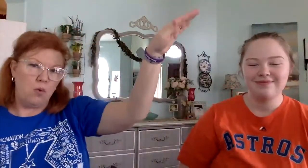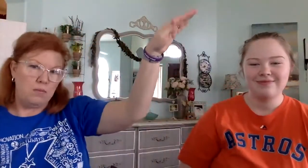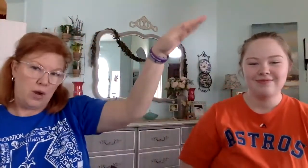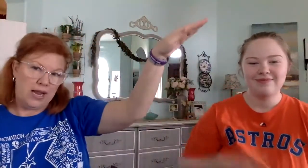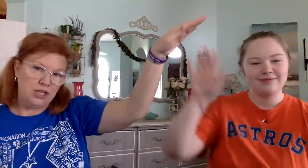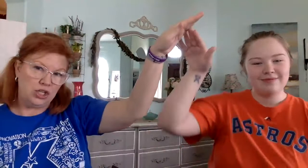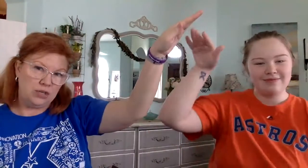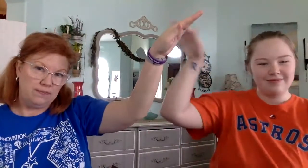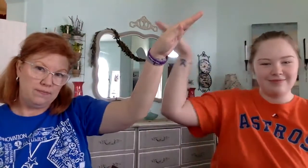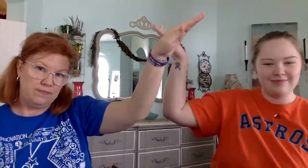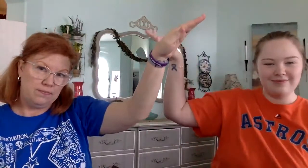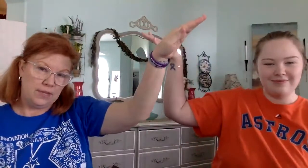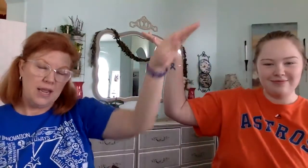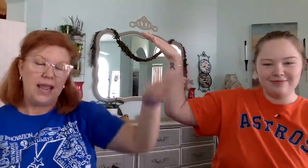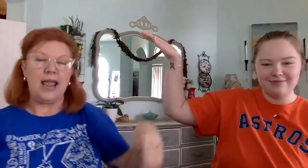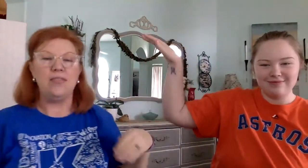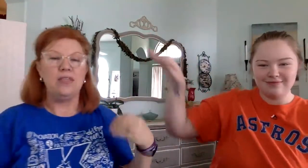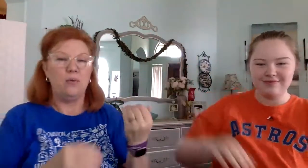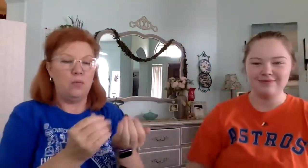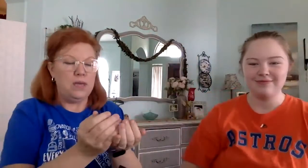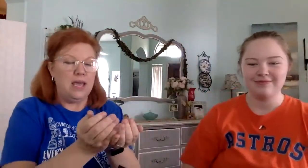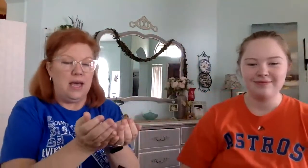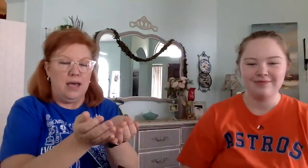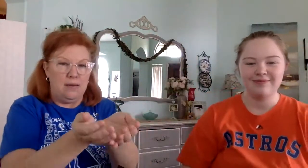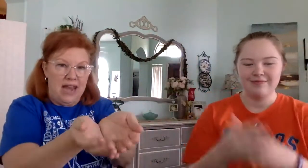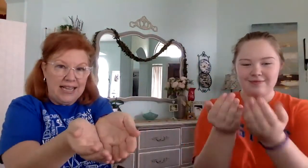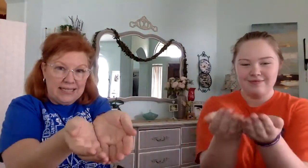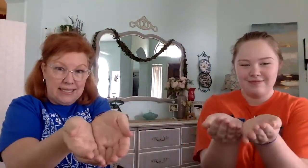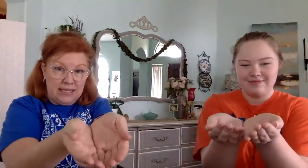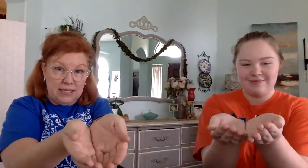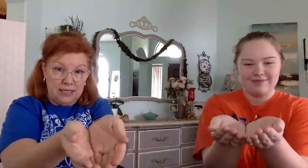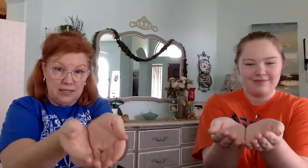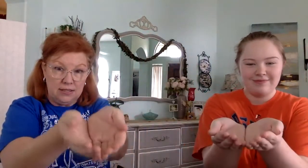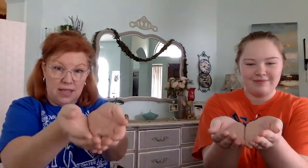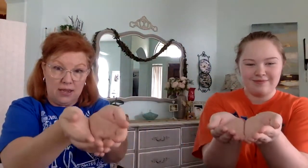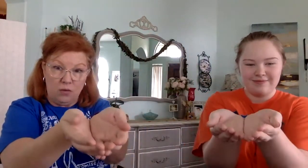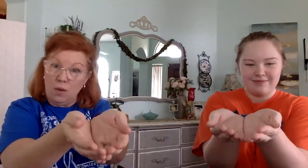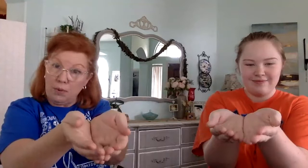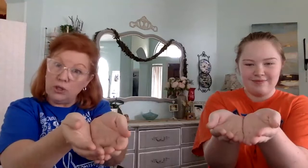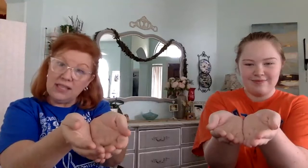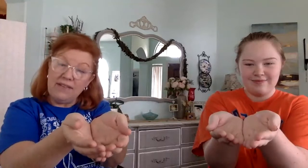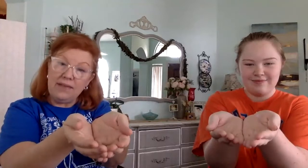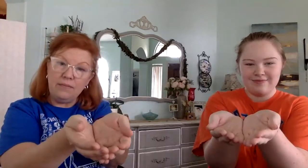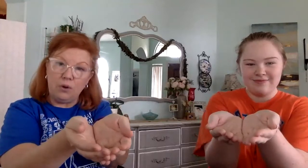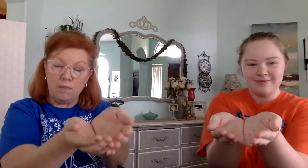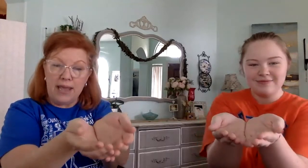one branch and then there will be a nest. Like what birds live in or make.